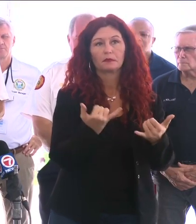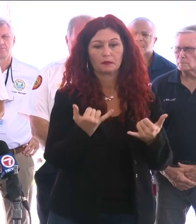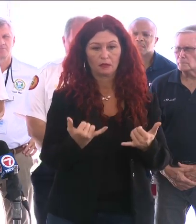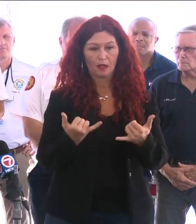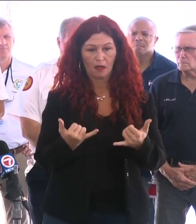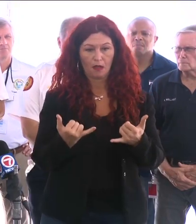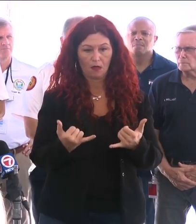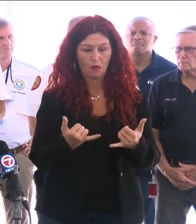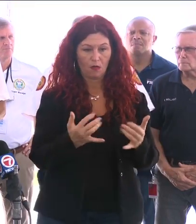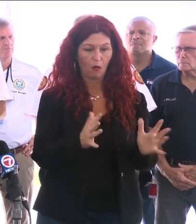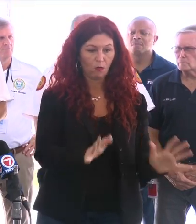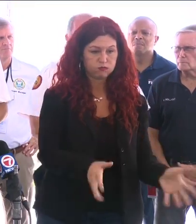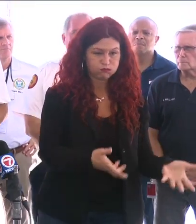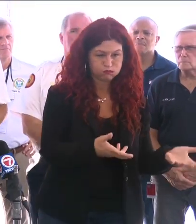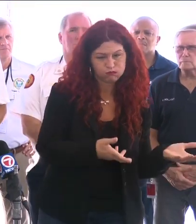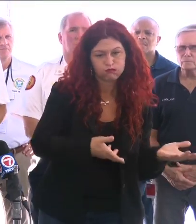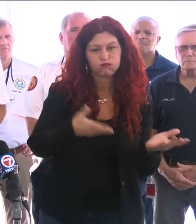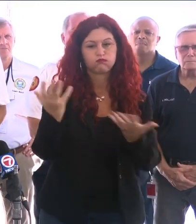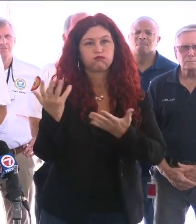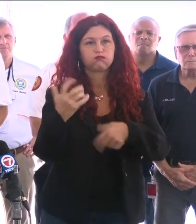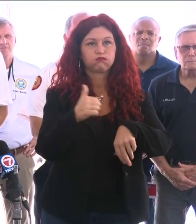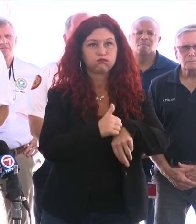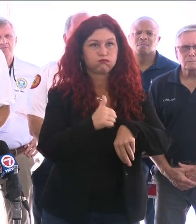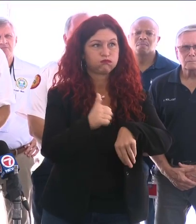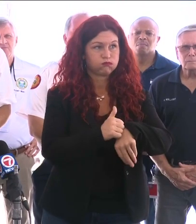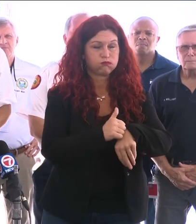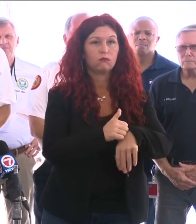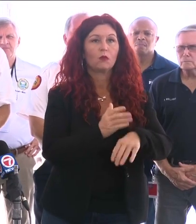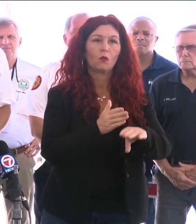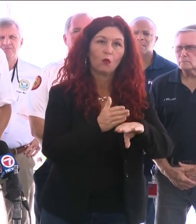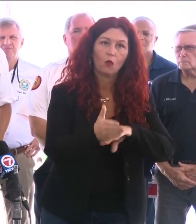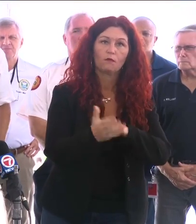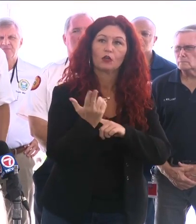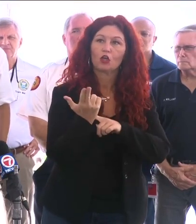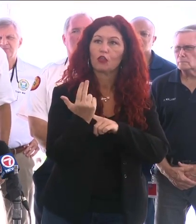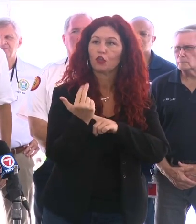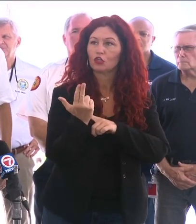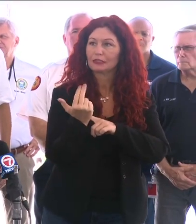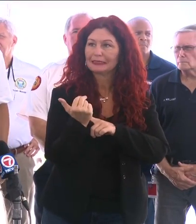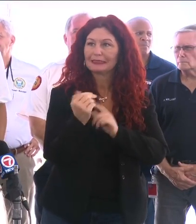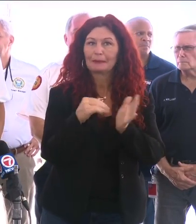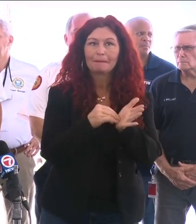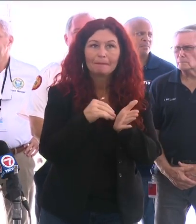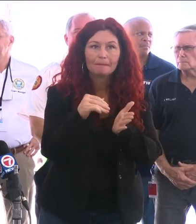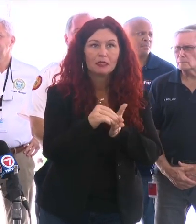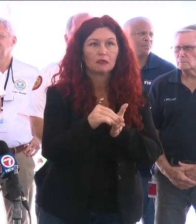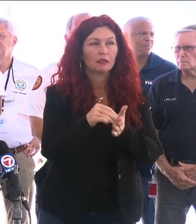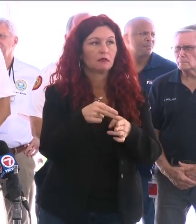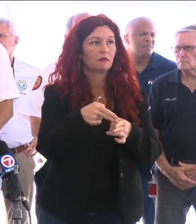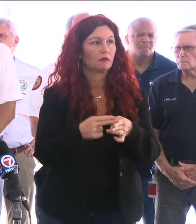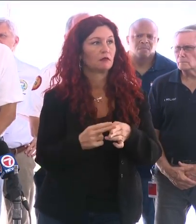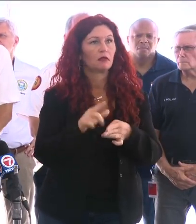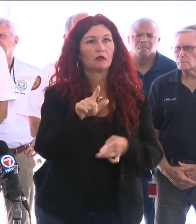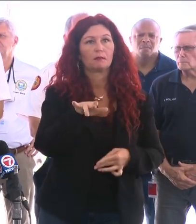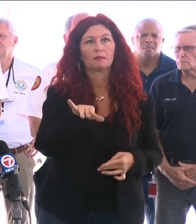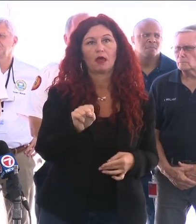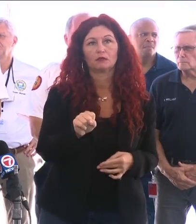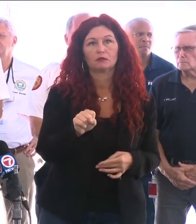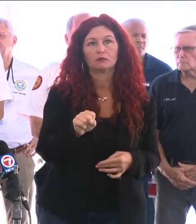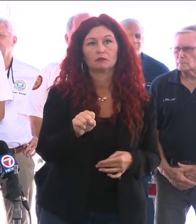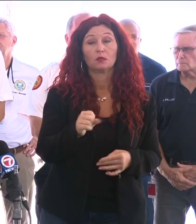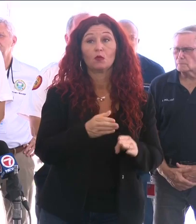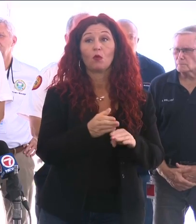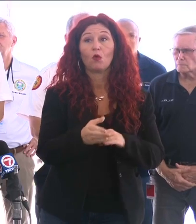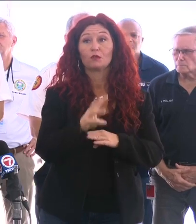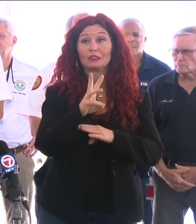million pounds of concrete and debris. 60 trucks a day are working. And since